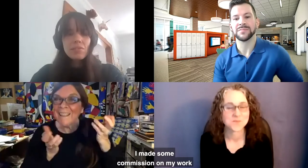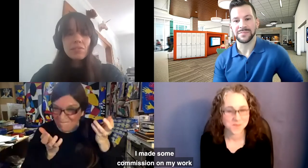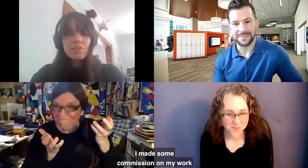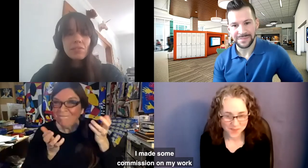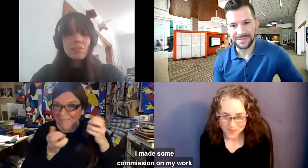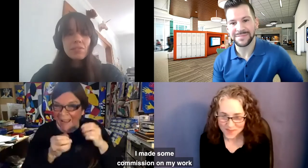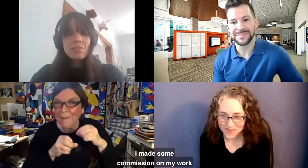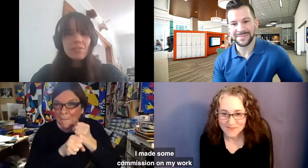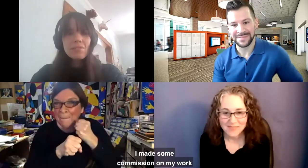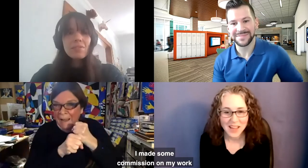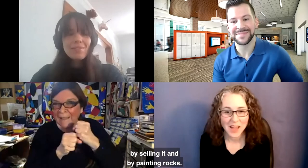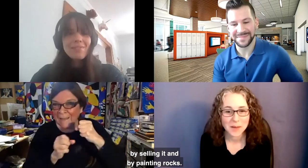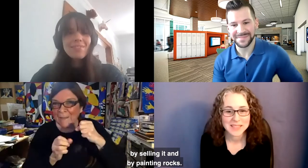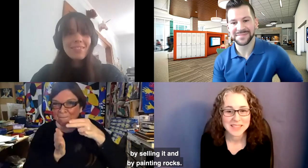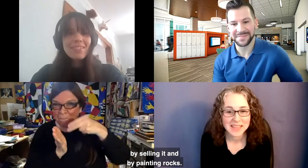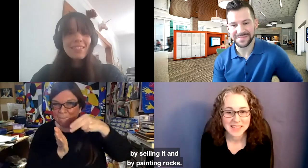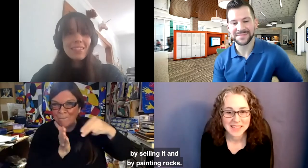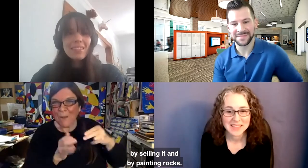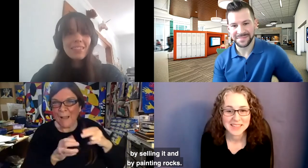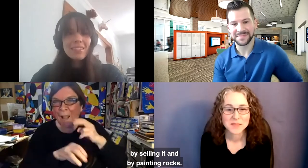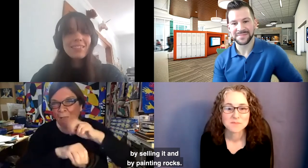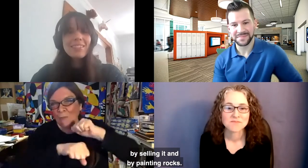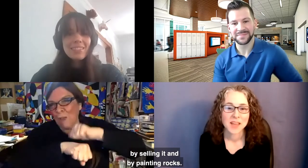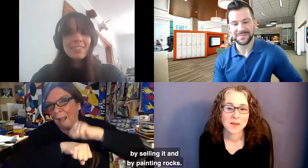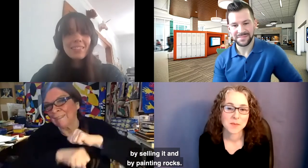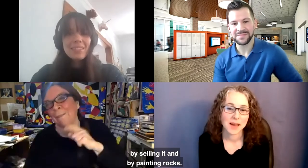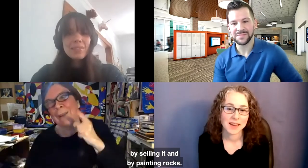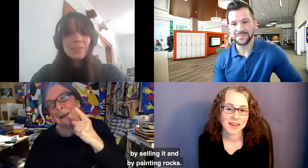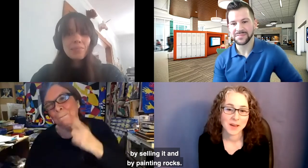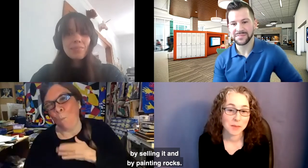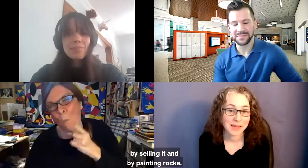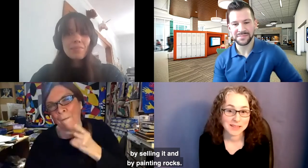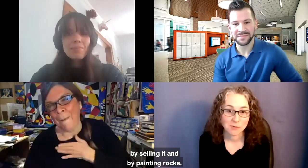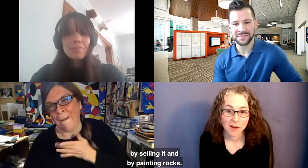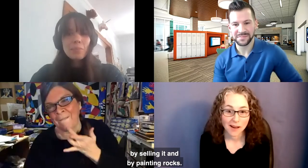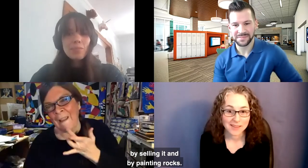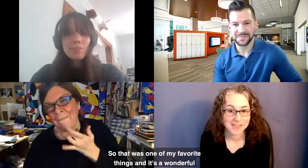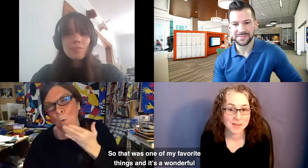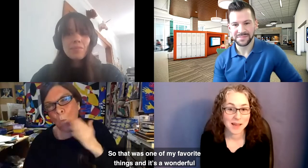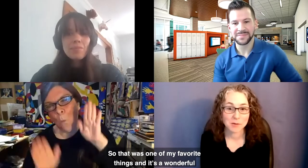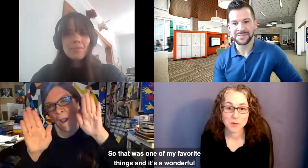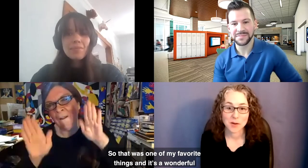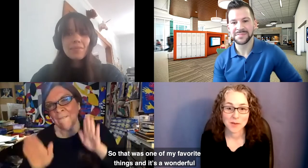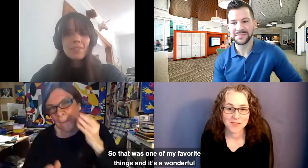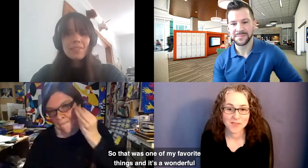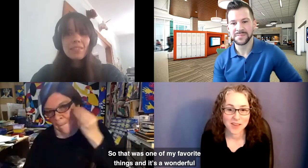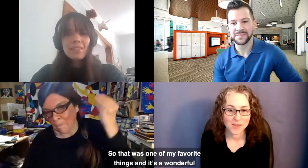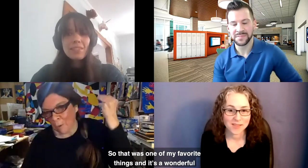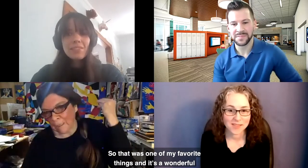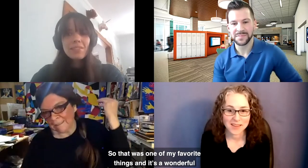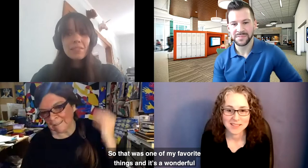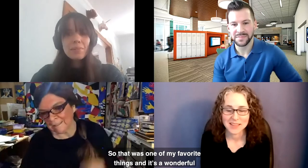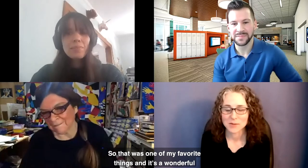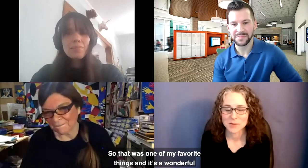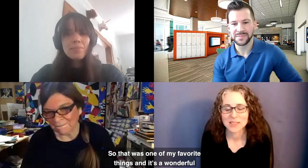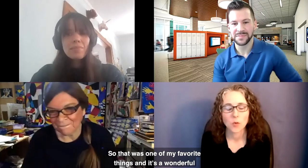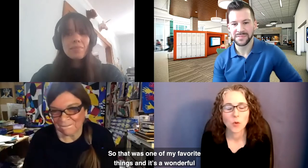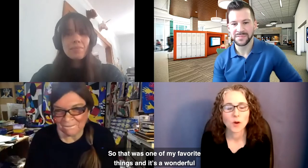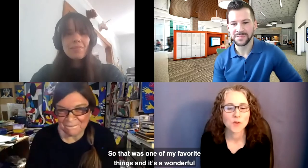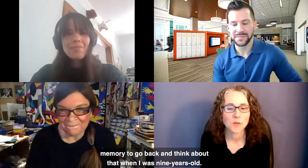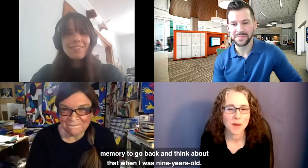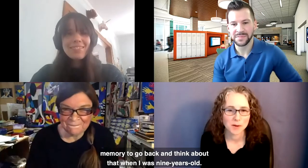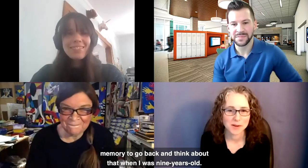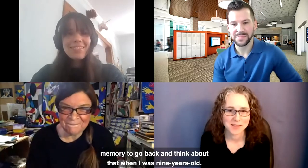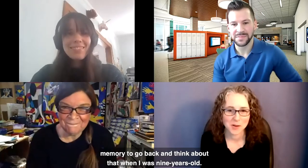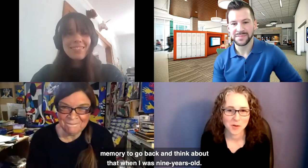by selling it and by painting rocks. So that was one of my favorite things. And it's a